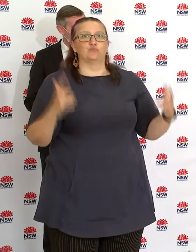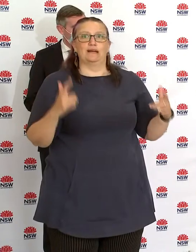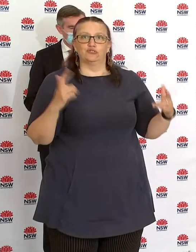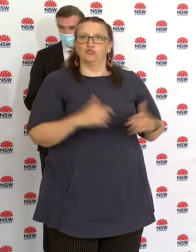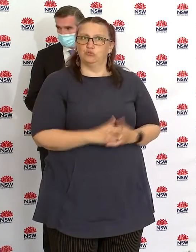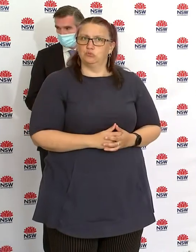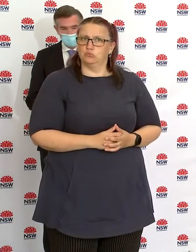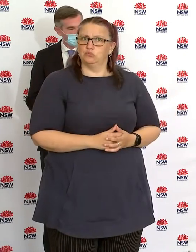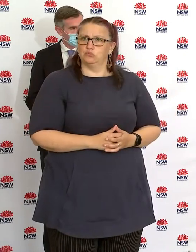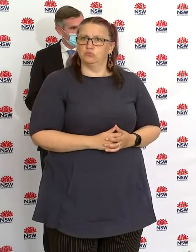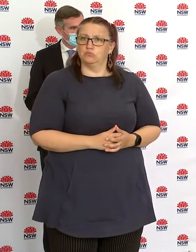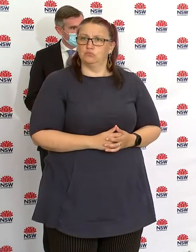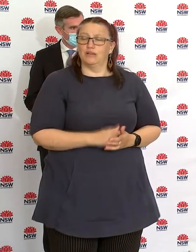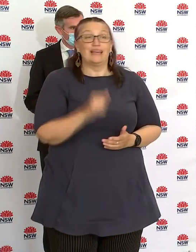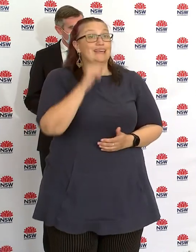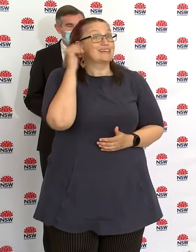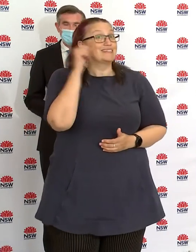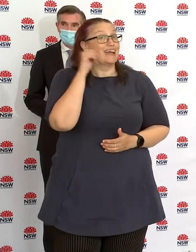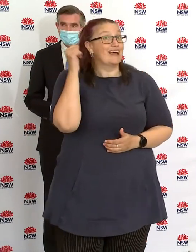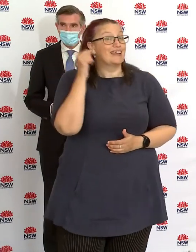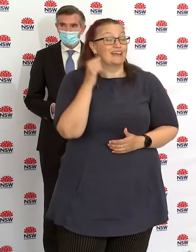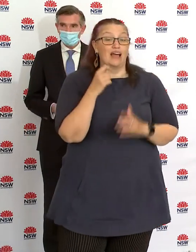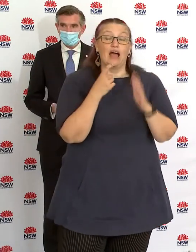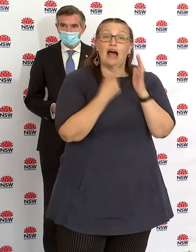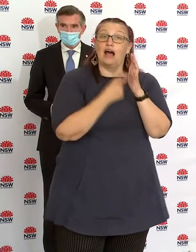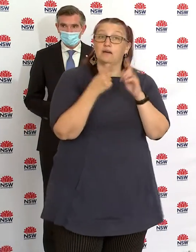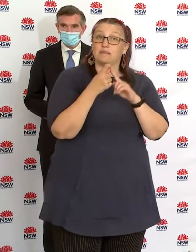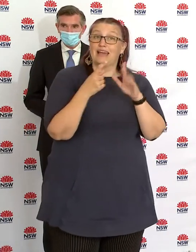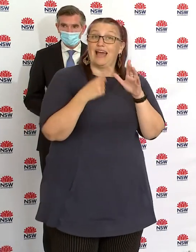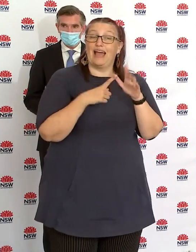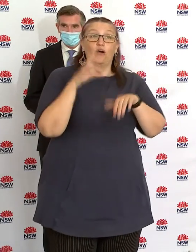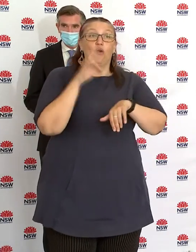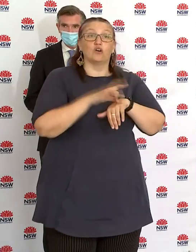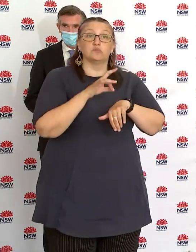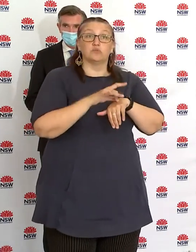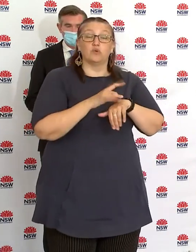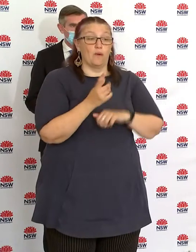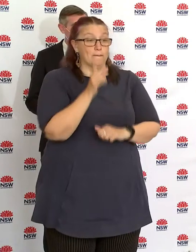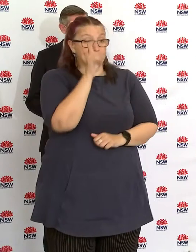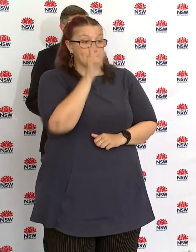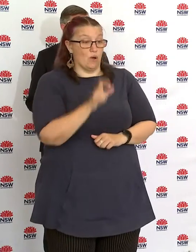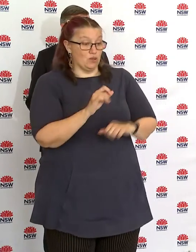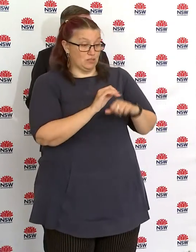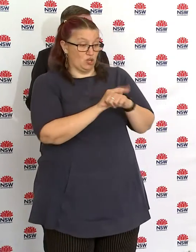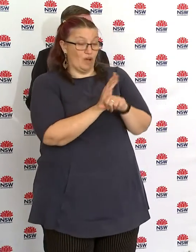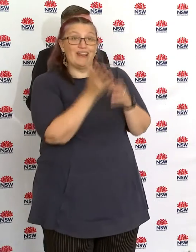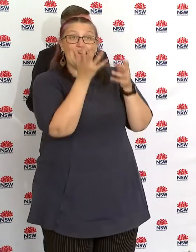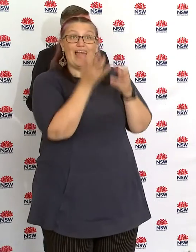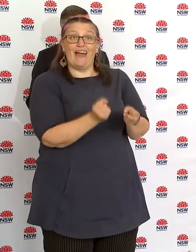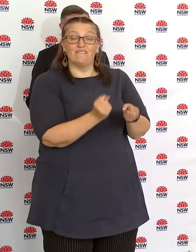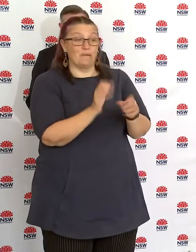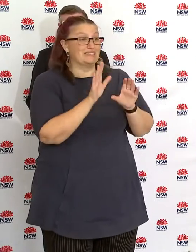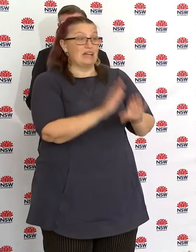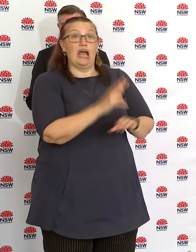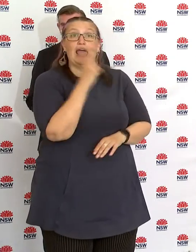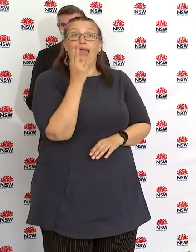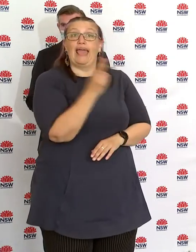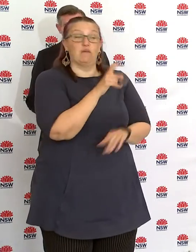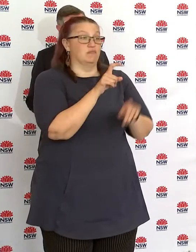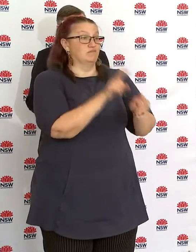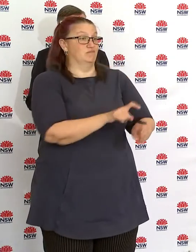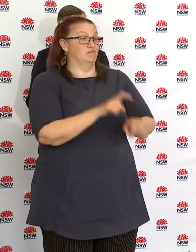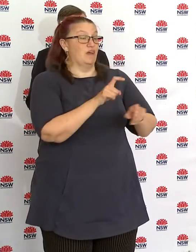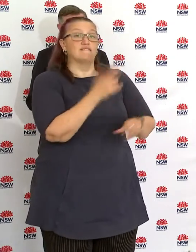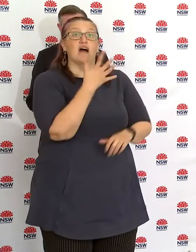patient spent something like five or six hours waiting in an ambulance and was only found in bed at 2am at Concord Hospital.